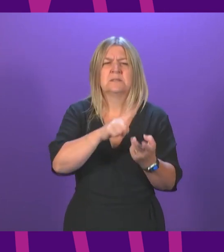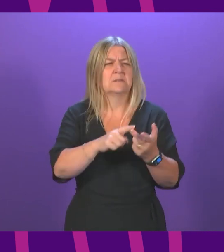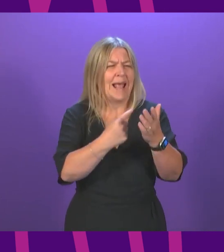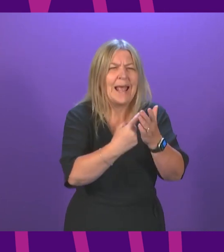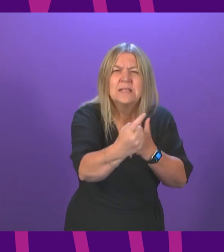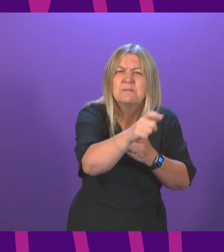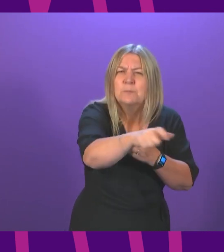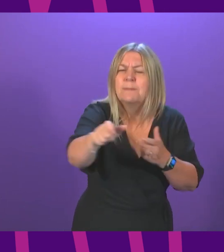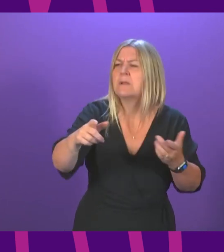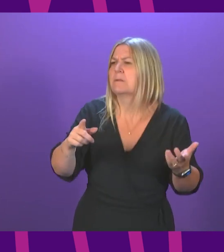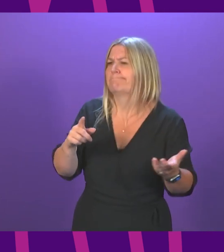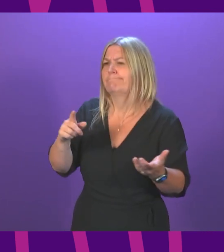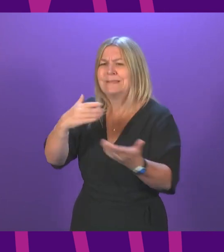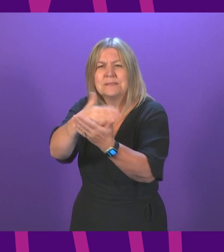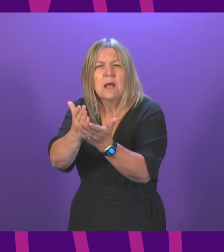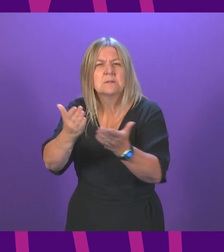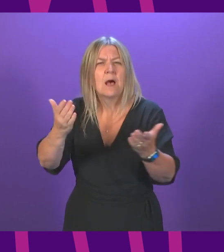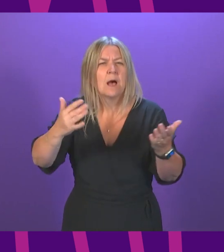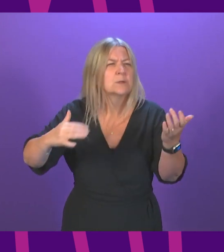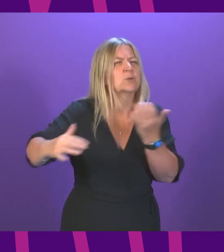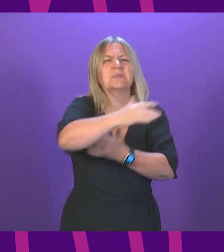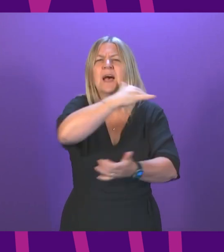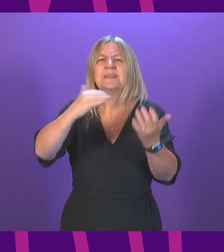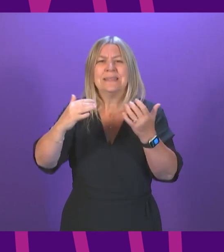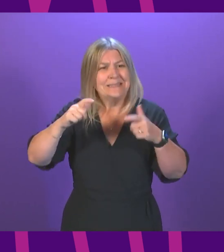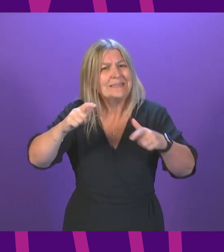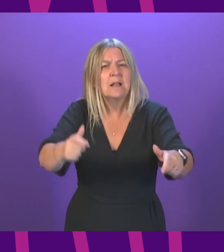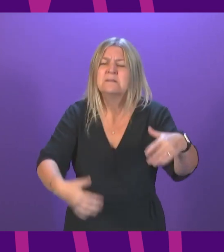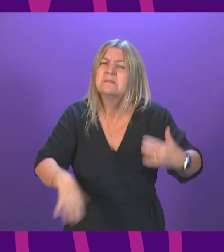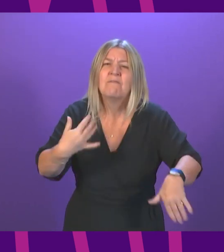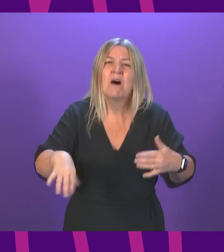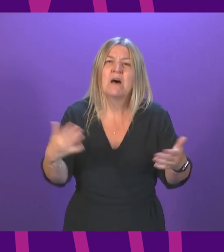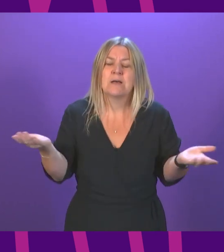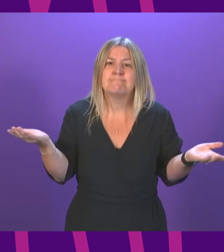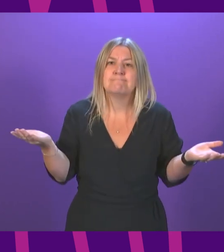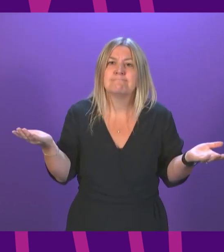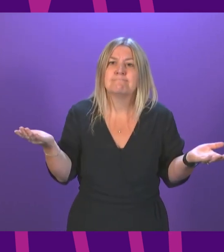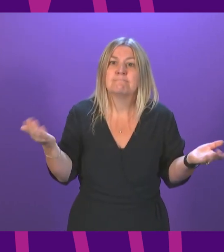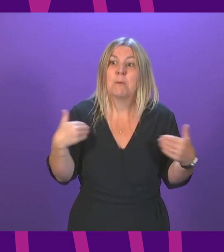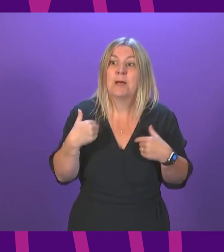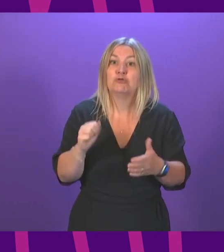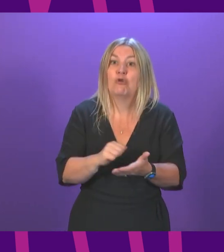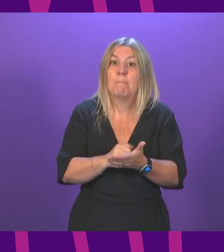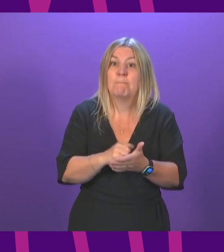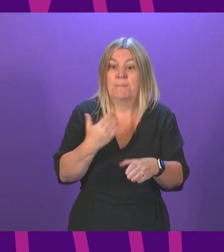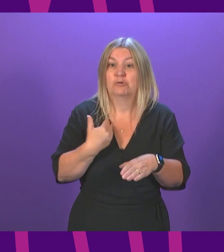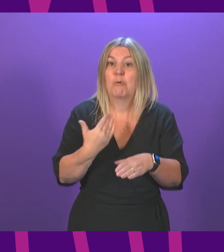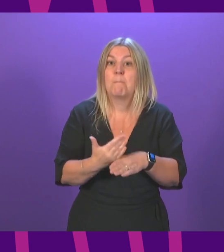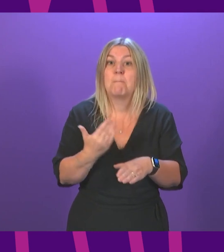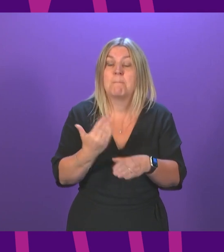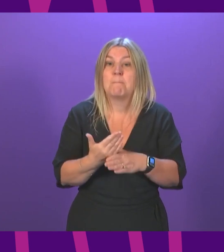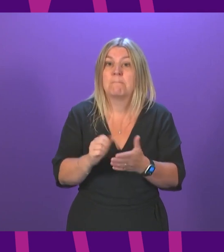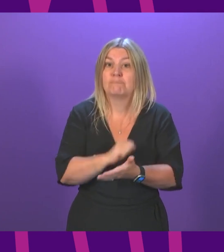every sector of our society that is still suffering from COVID. But I don't do my job properly by